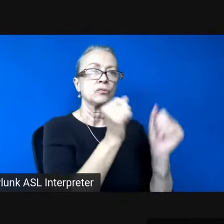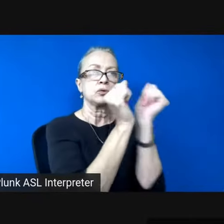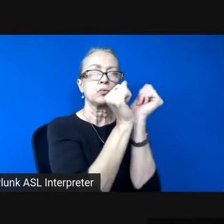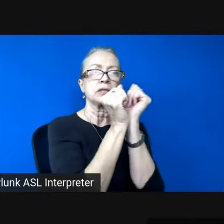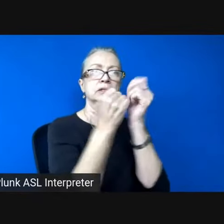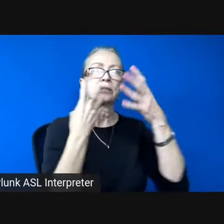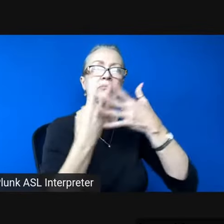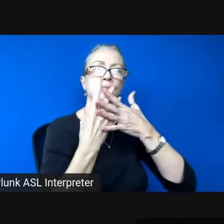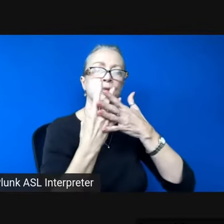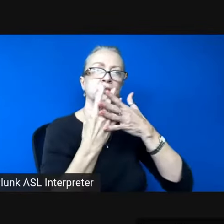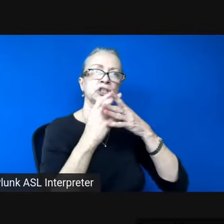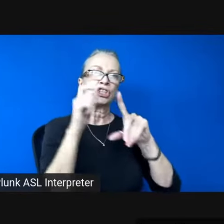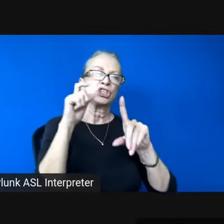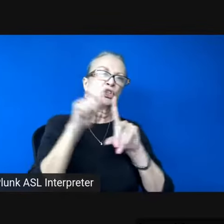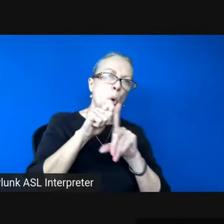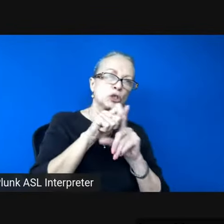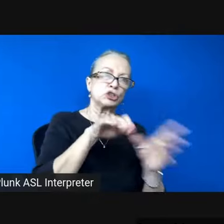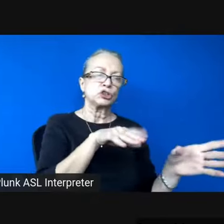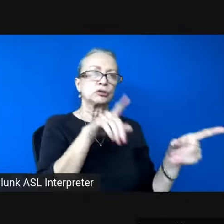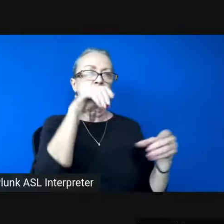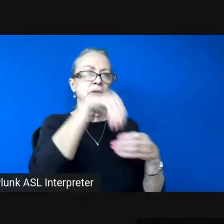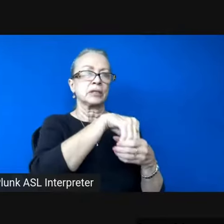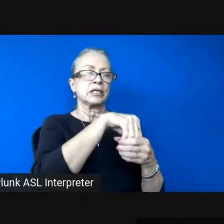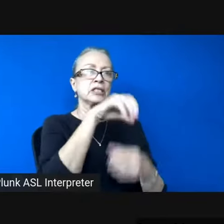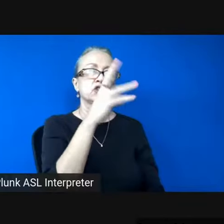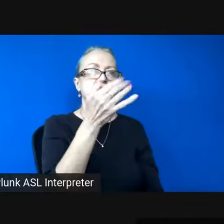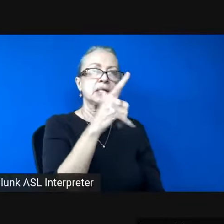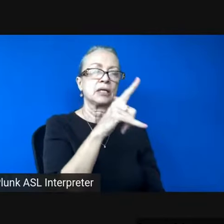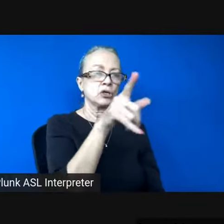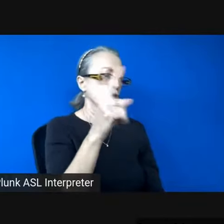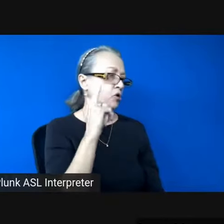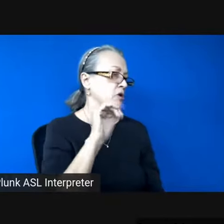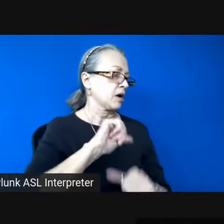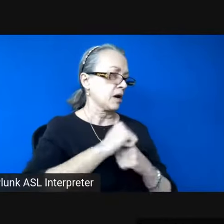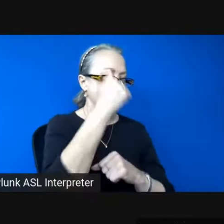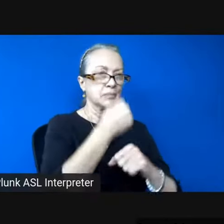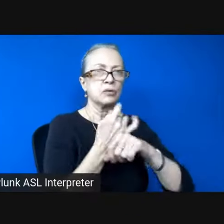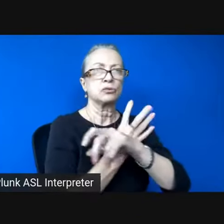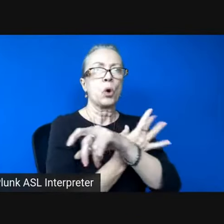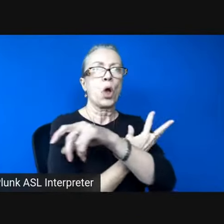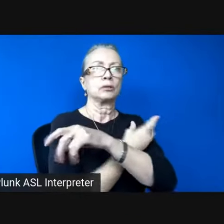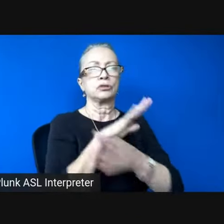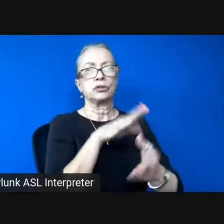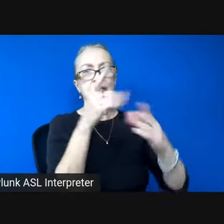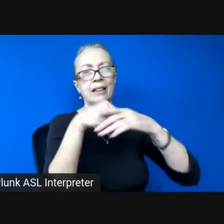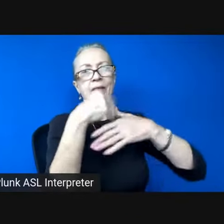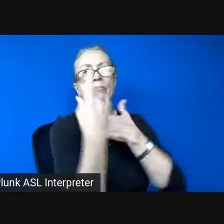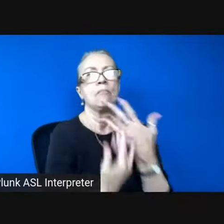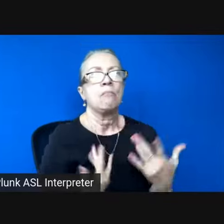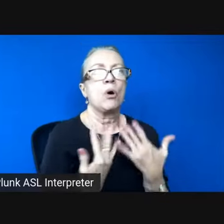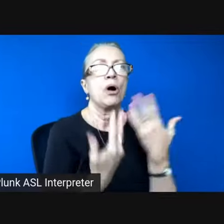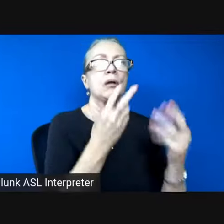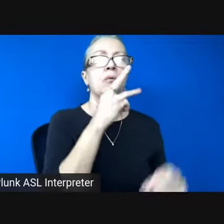Chile heard how men were scalded to death in boiling water and as the angle of